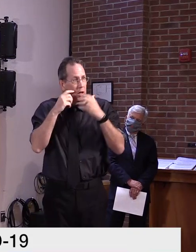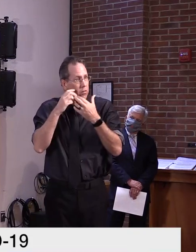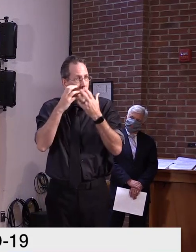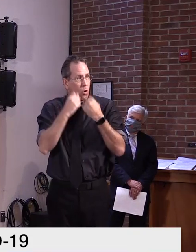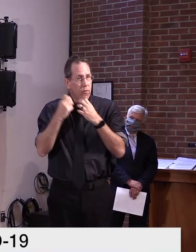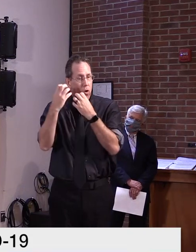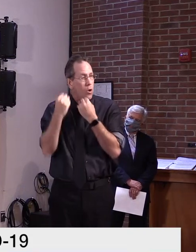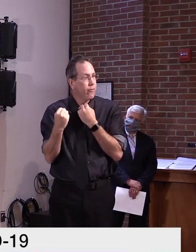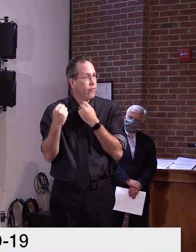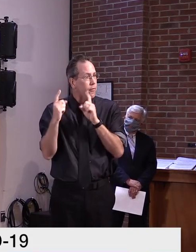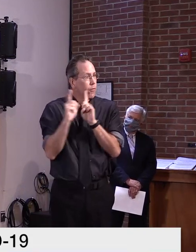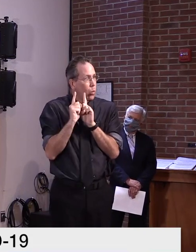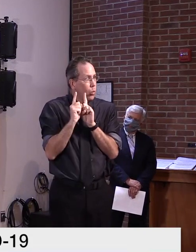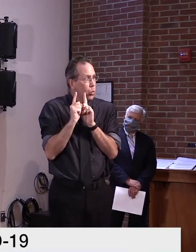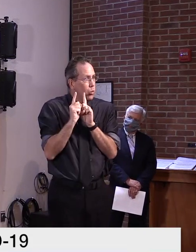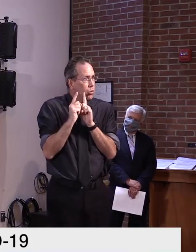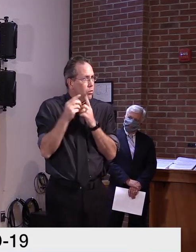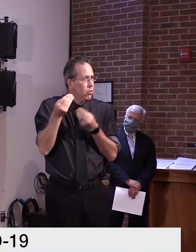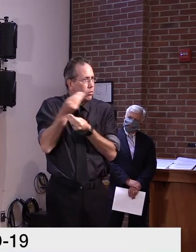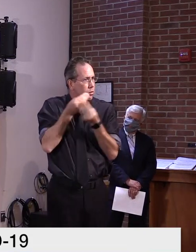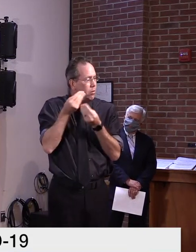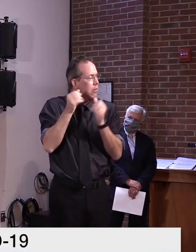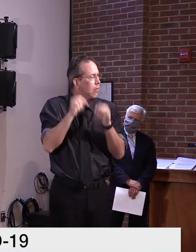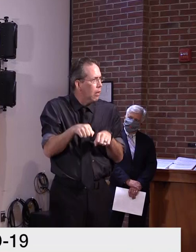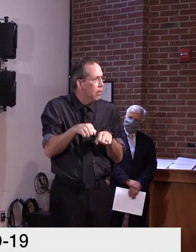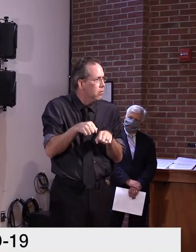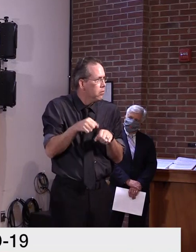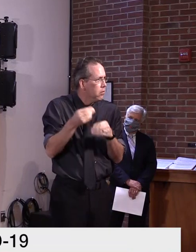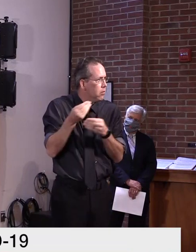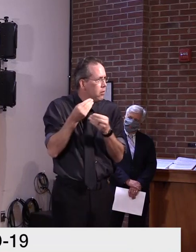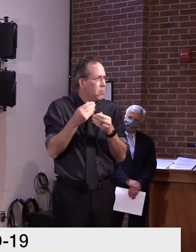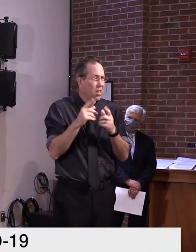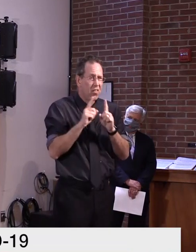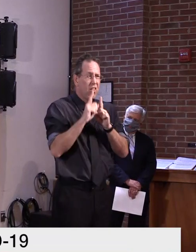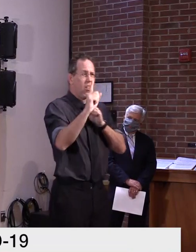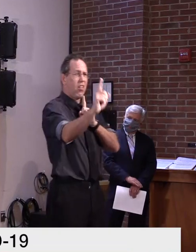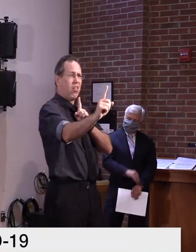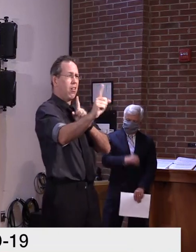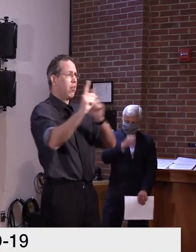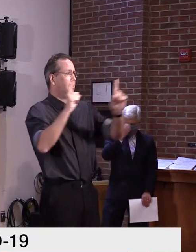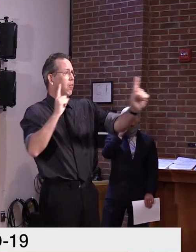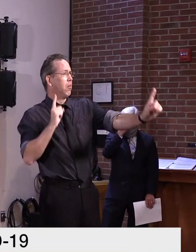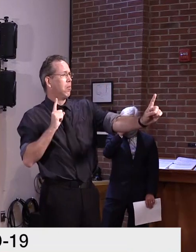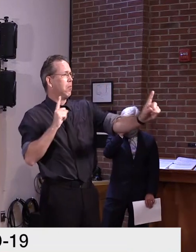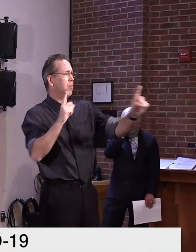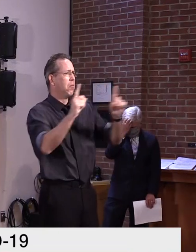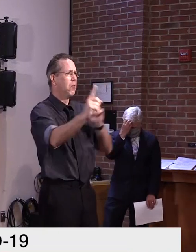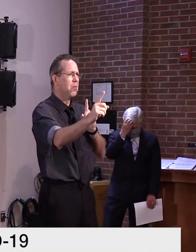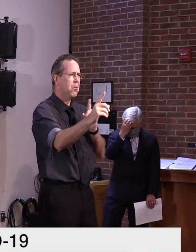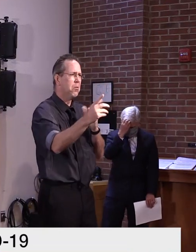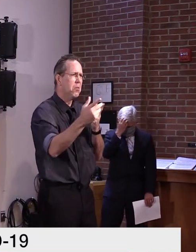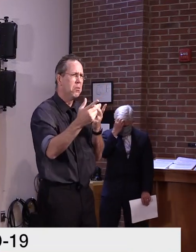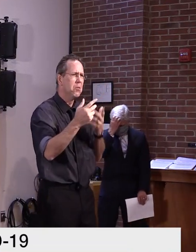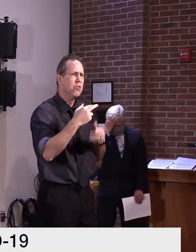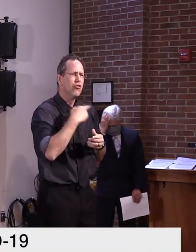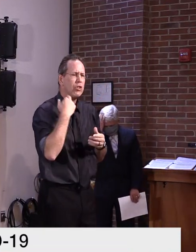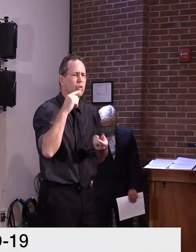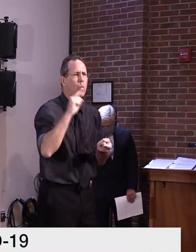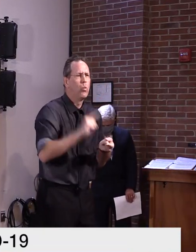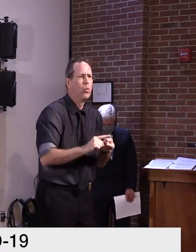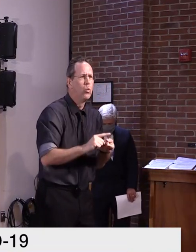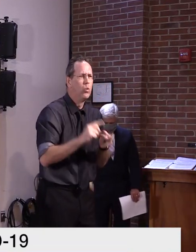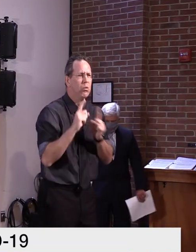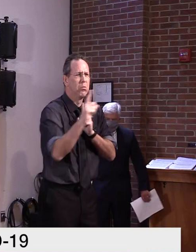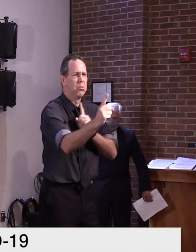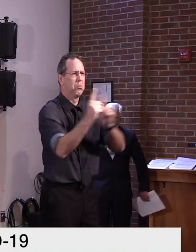will, so that their risk is actually quite low, even though their perception of their risk risk was quite high. So